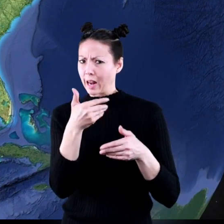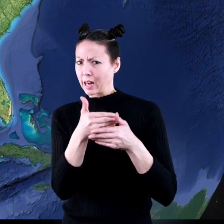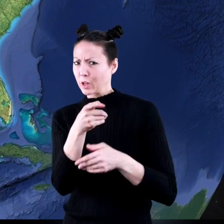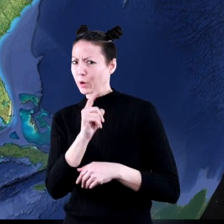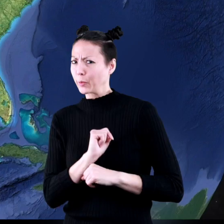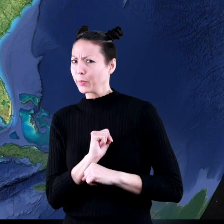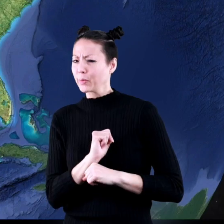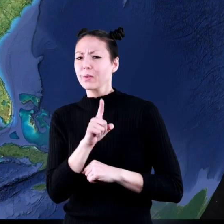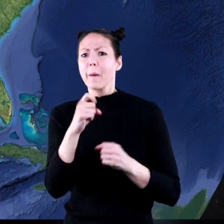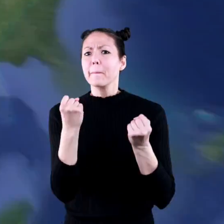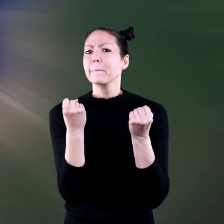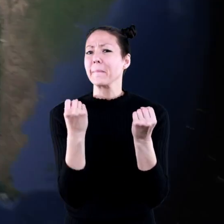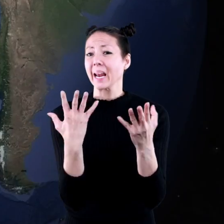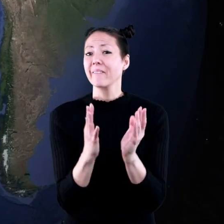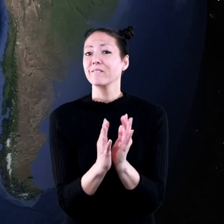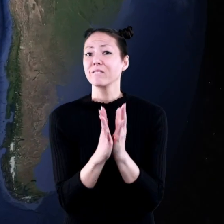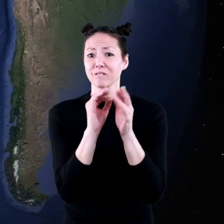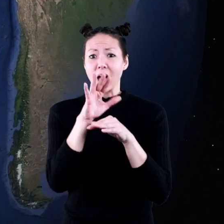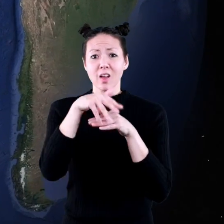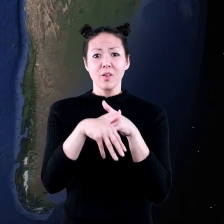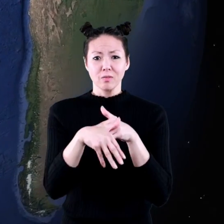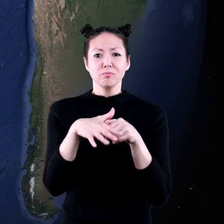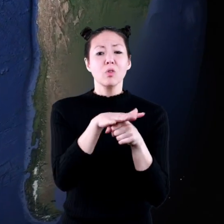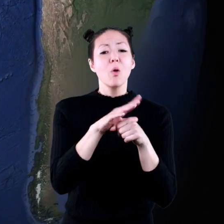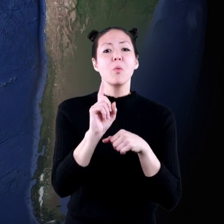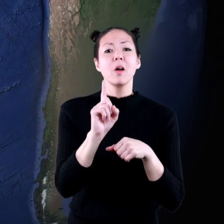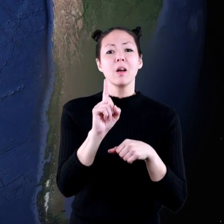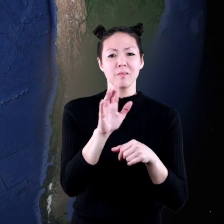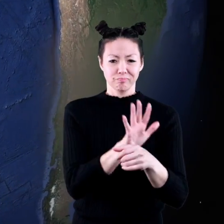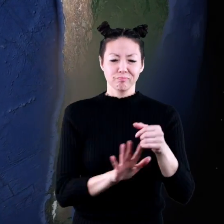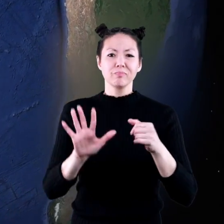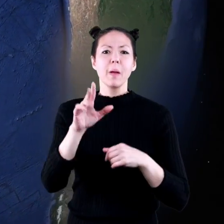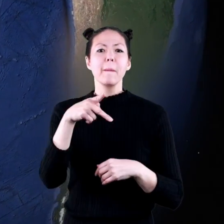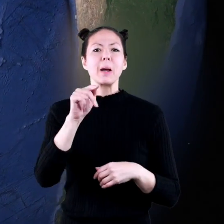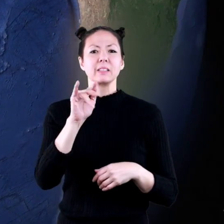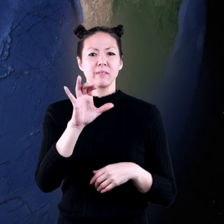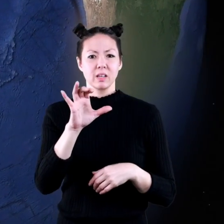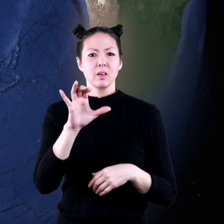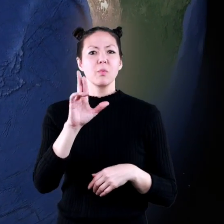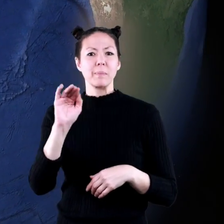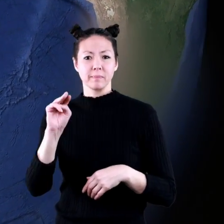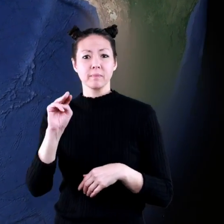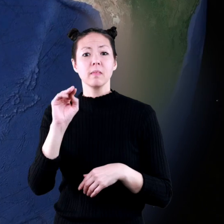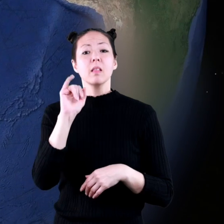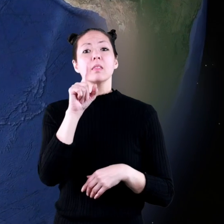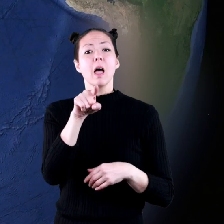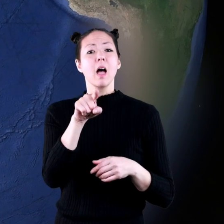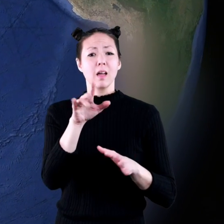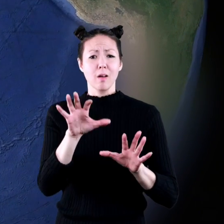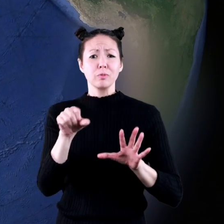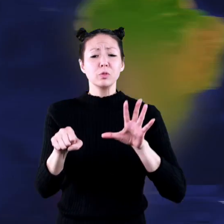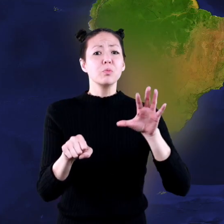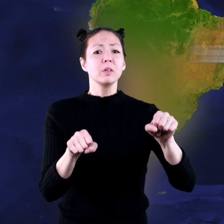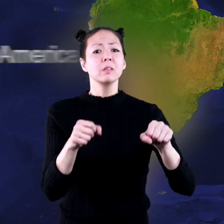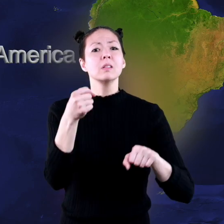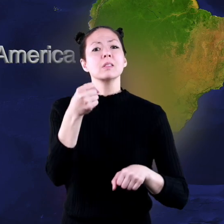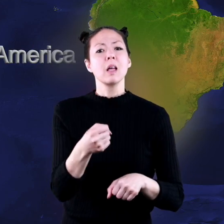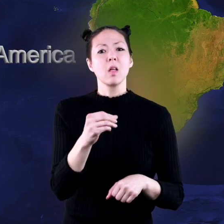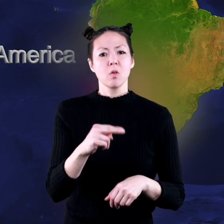there one near you? Many volcanoes are located along the Pacific Rim, an area that reaches along South and North